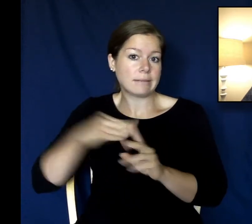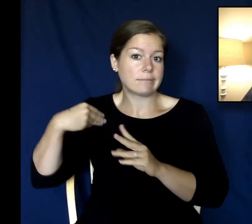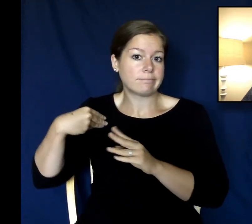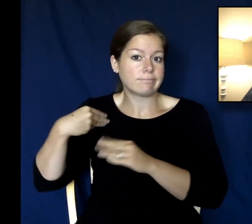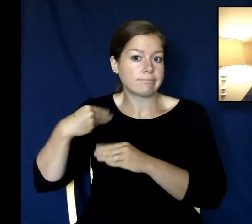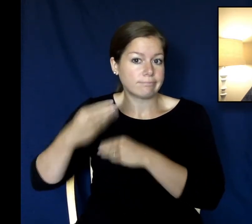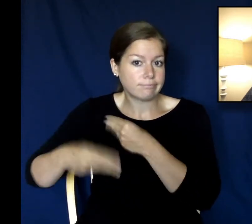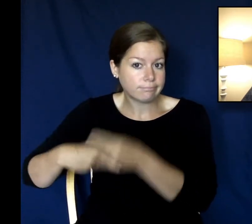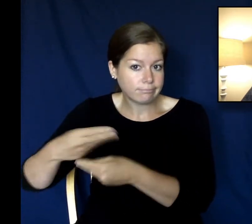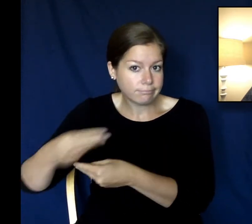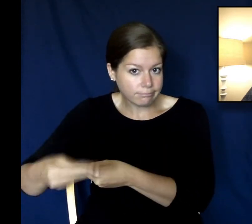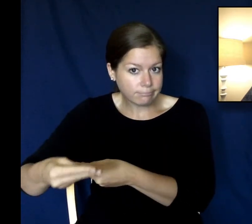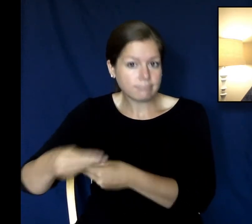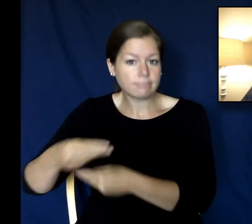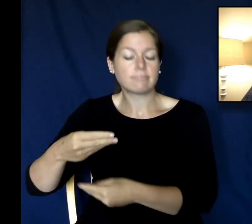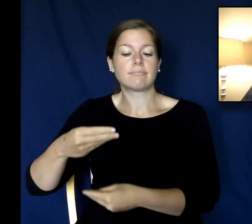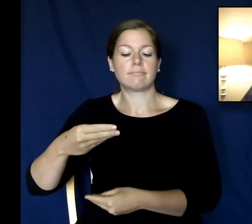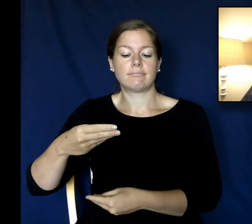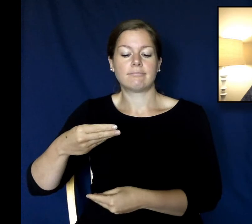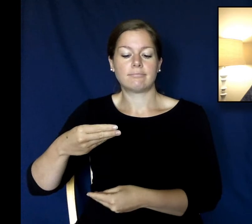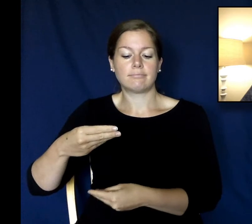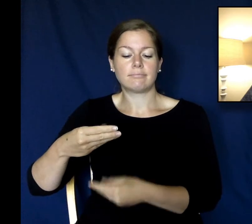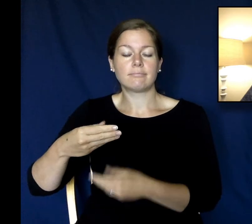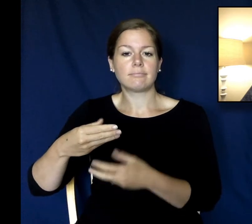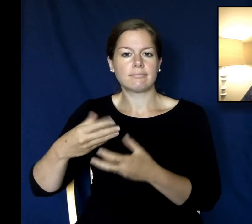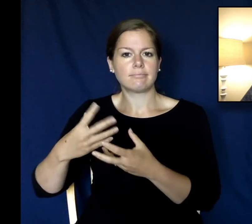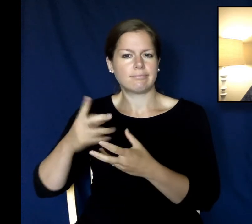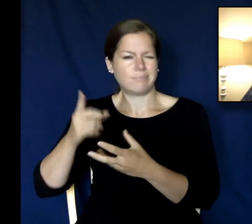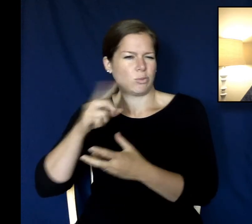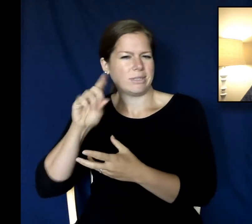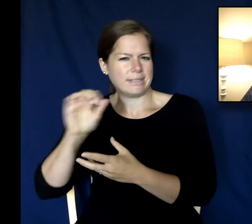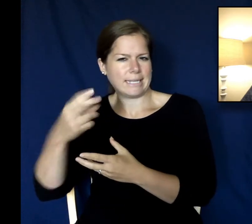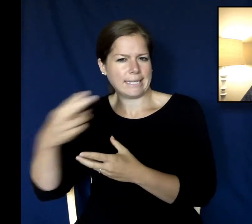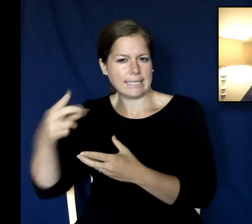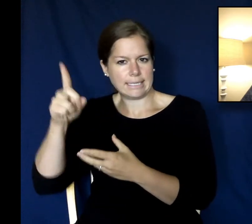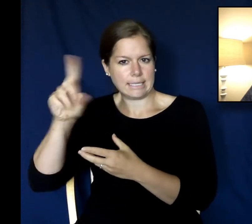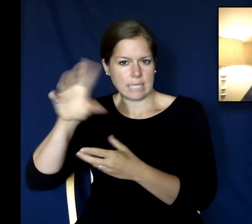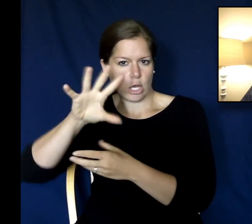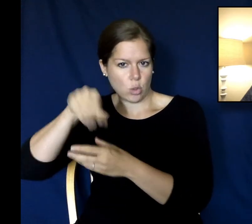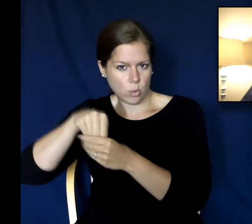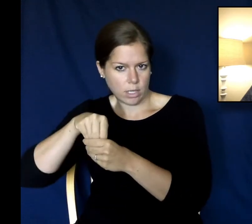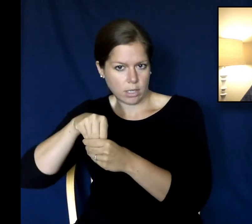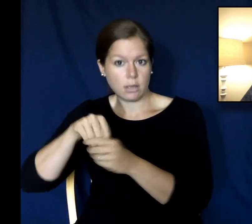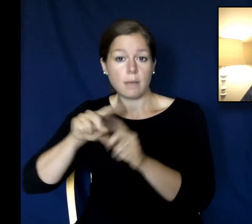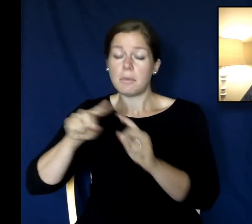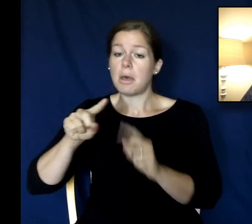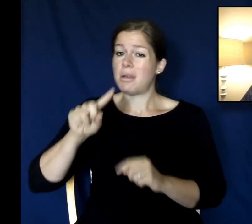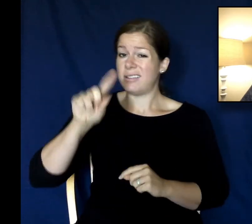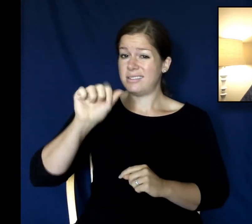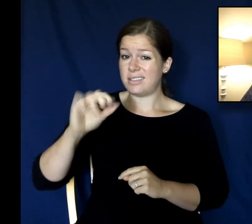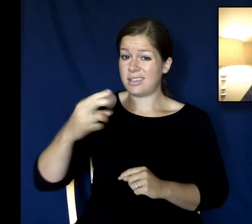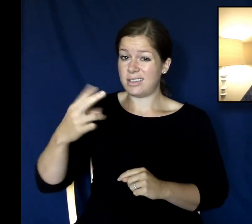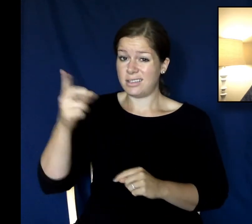Zacchaeus's house but there was also um there was faith Zacchaeus had faith